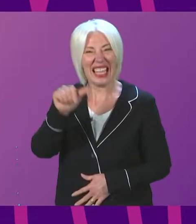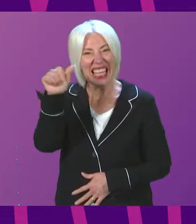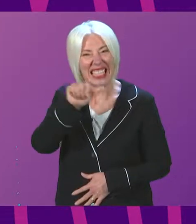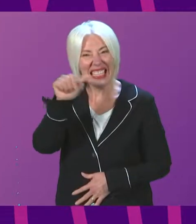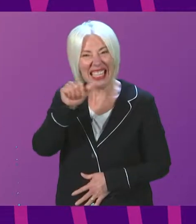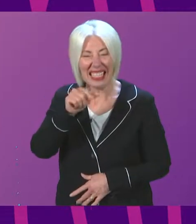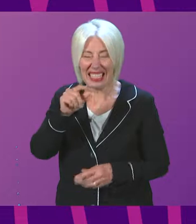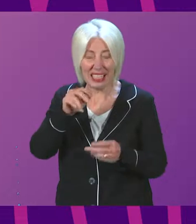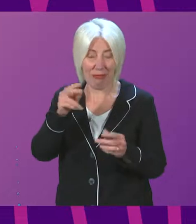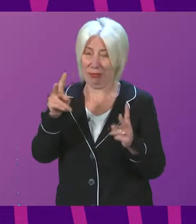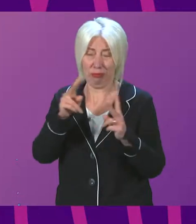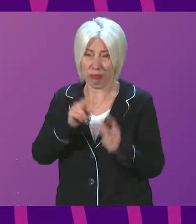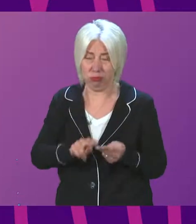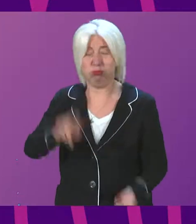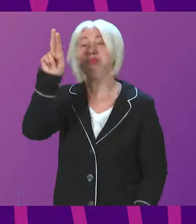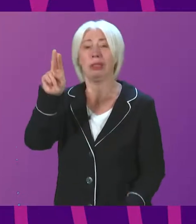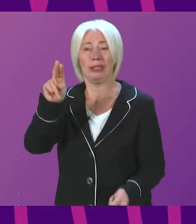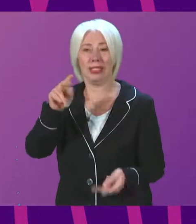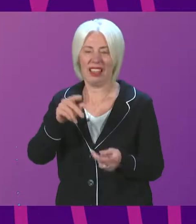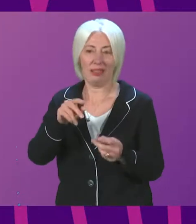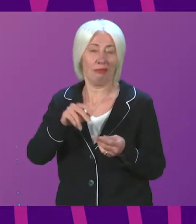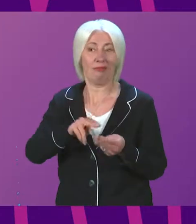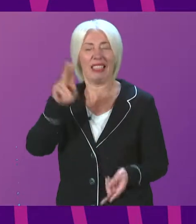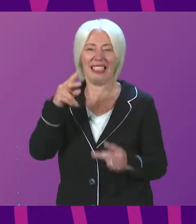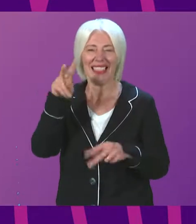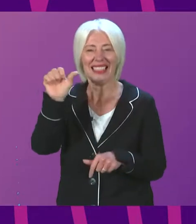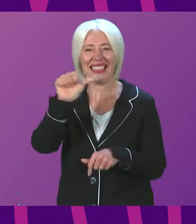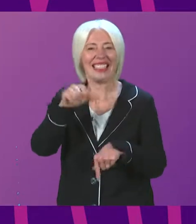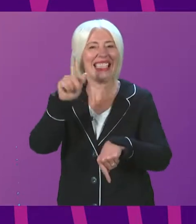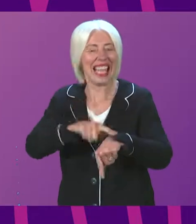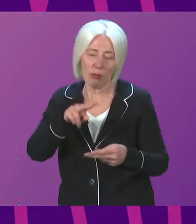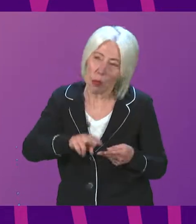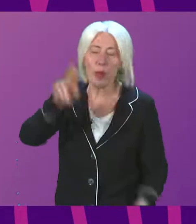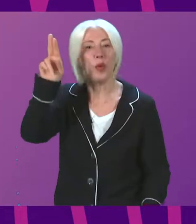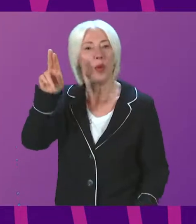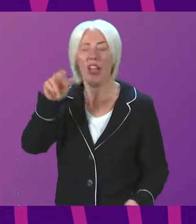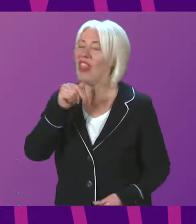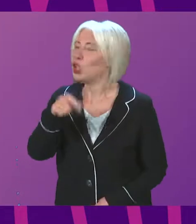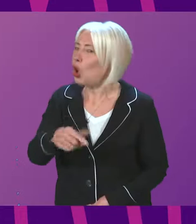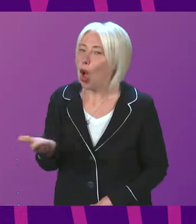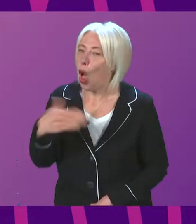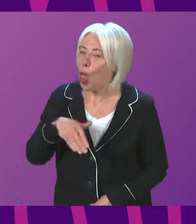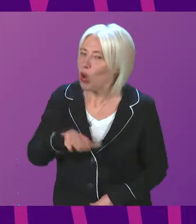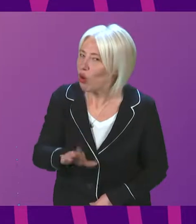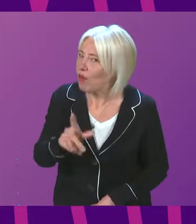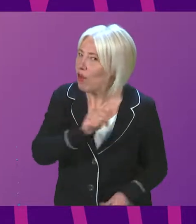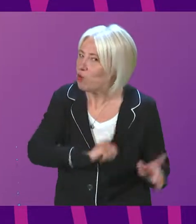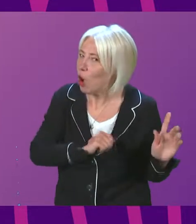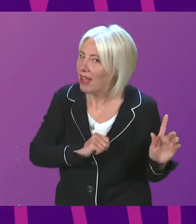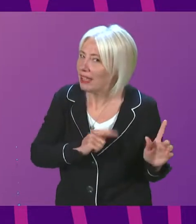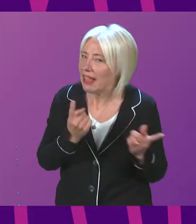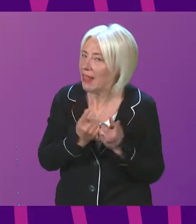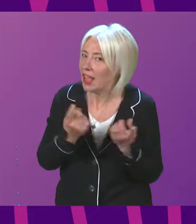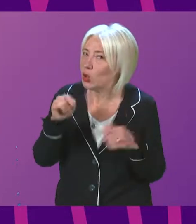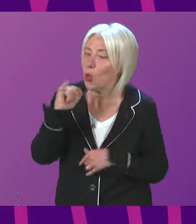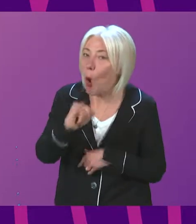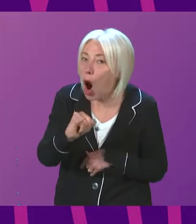increase in a year. This isn't the NHS recovery her government promised. Things are getting worse, far worse.